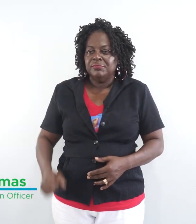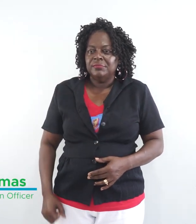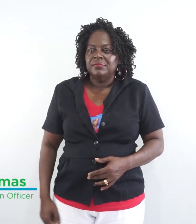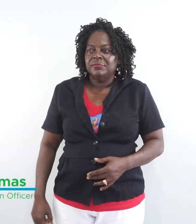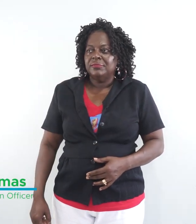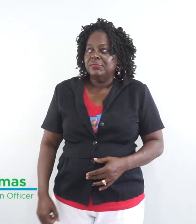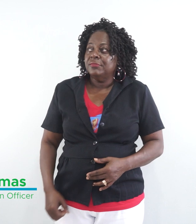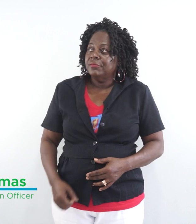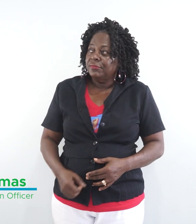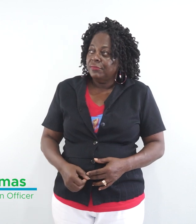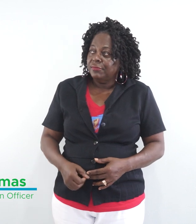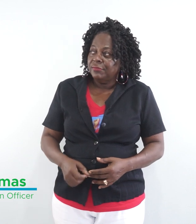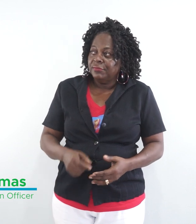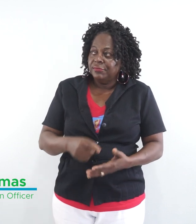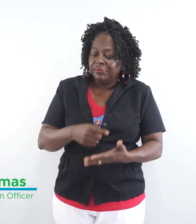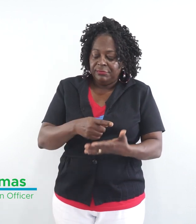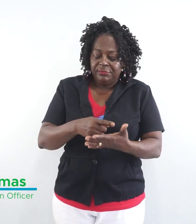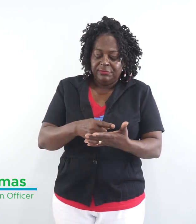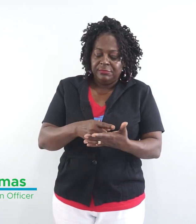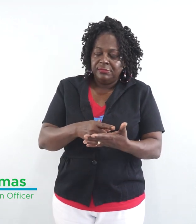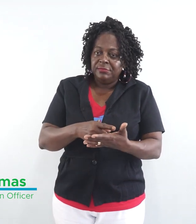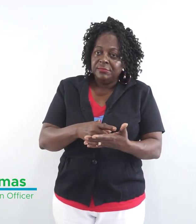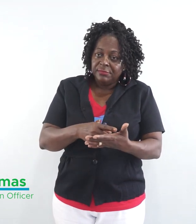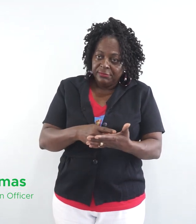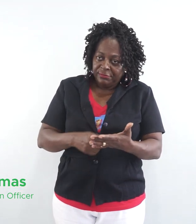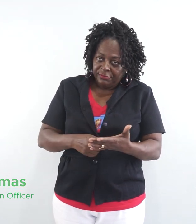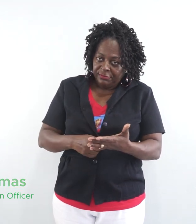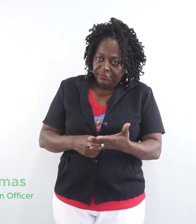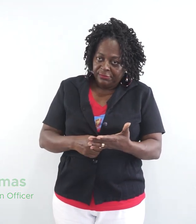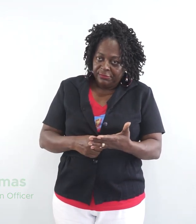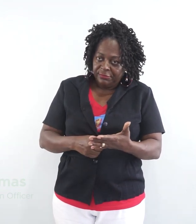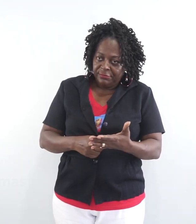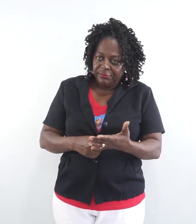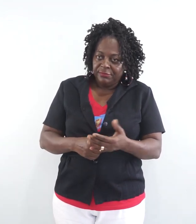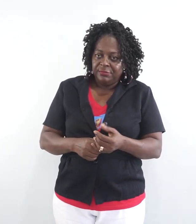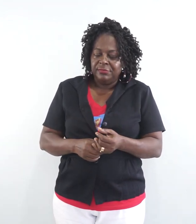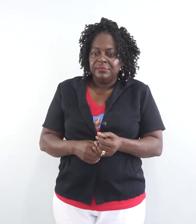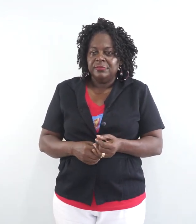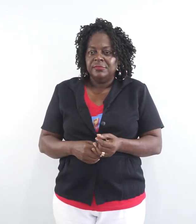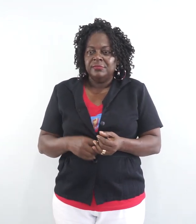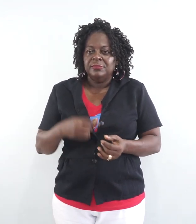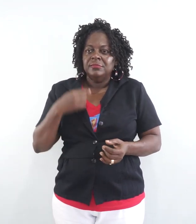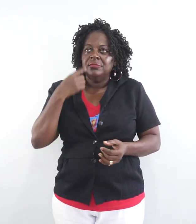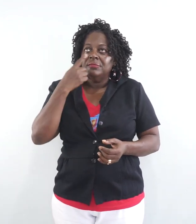eyebrow as in the word what or who.